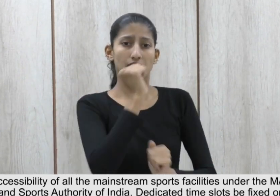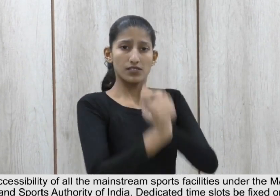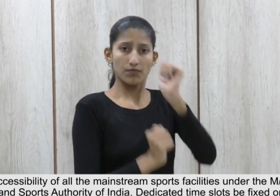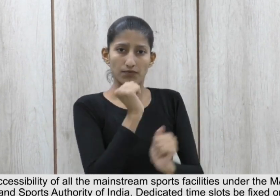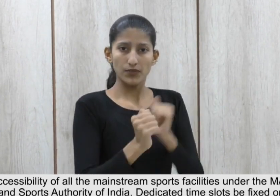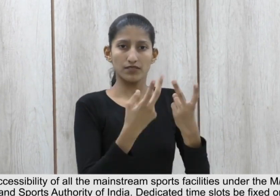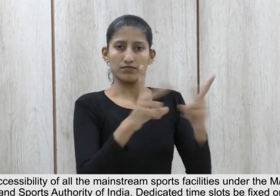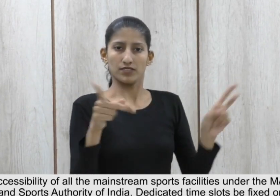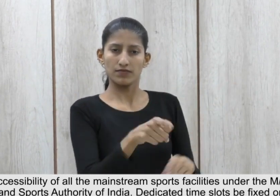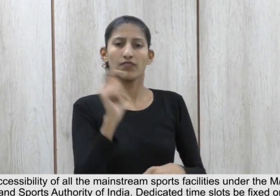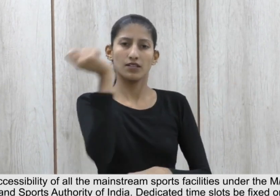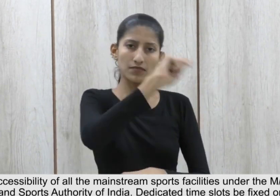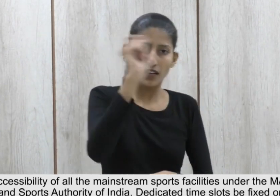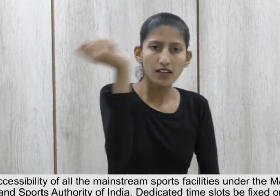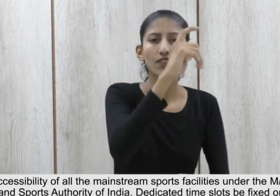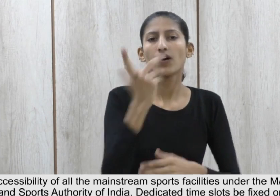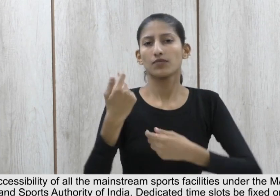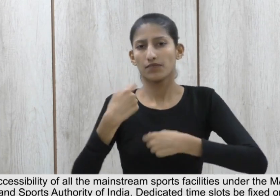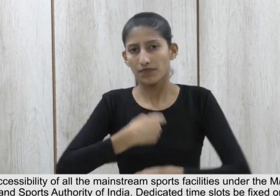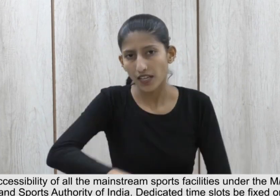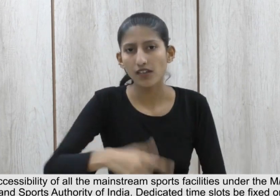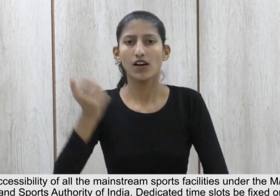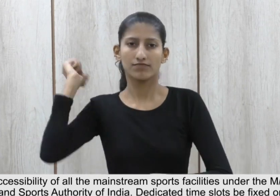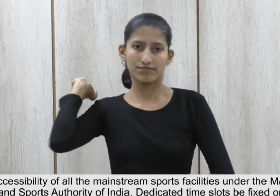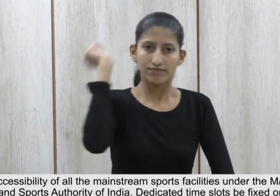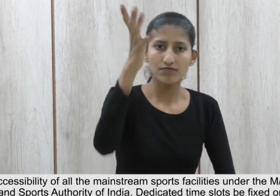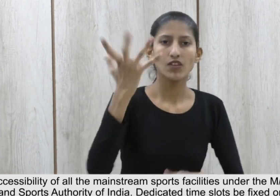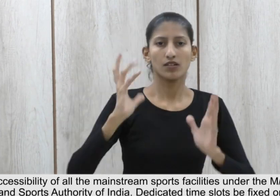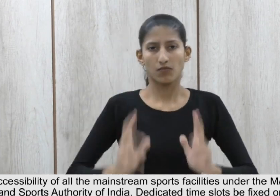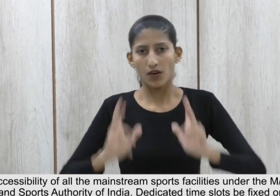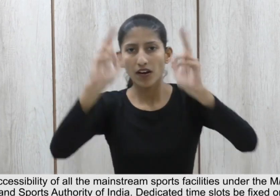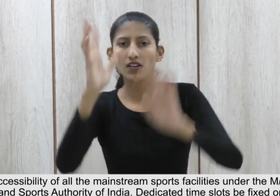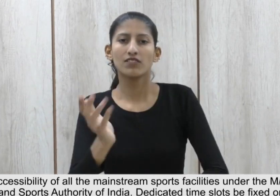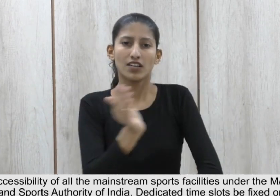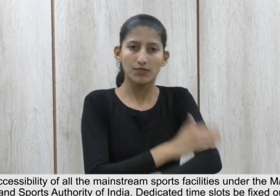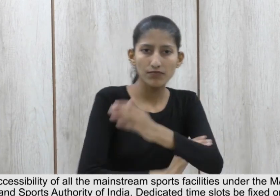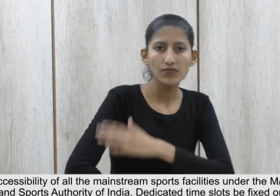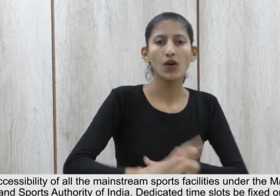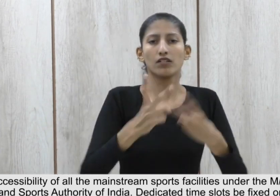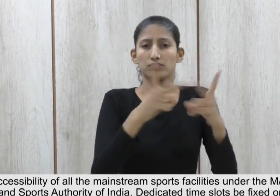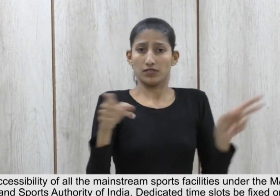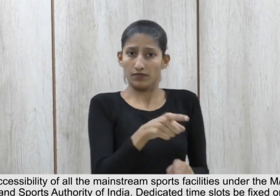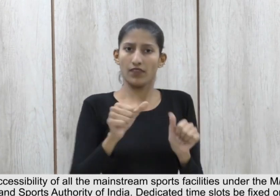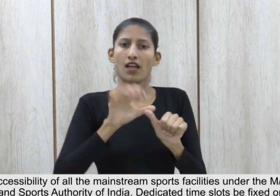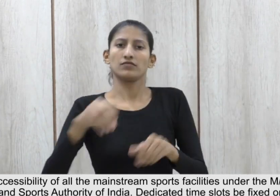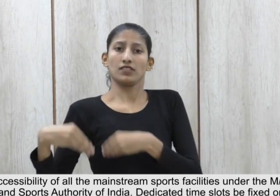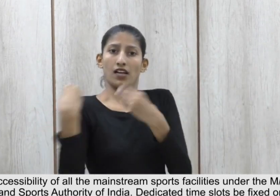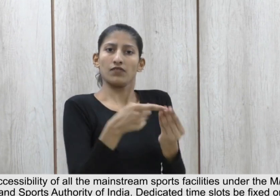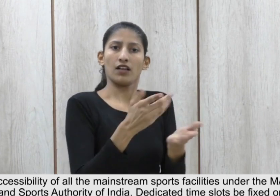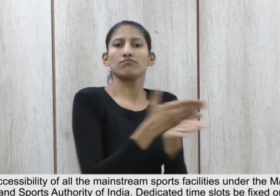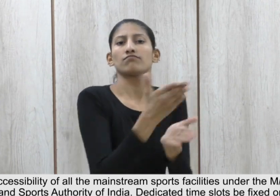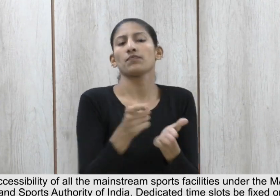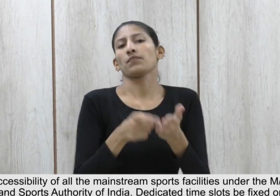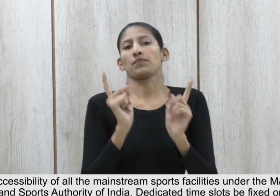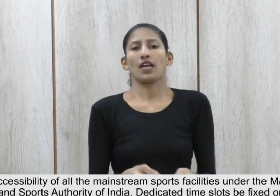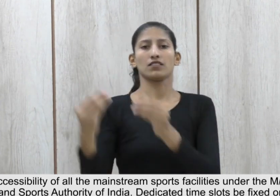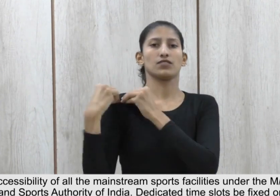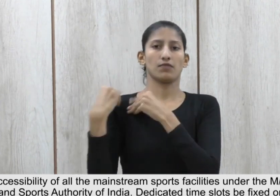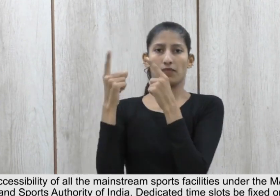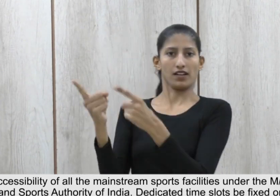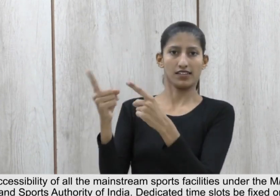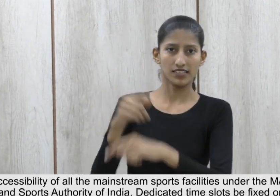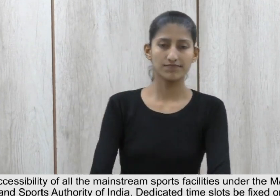.1.